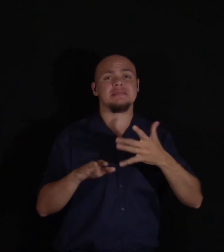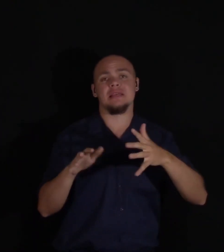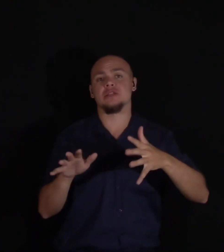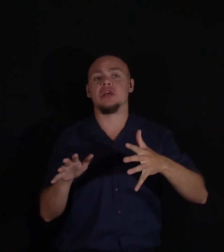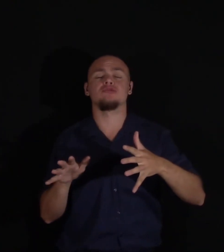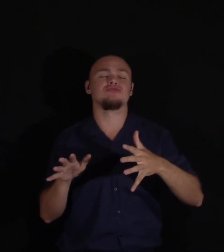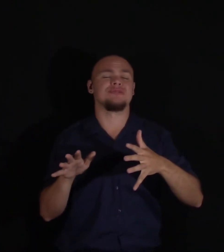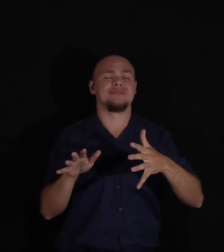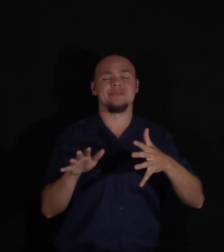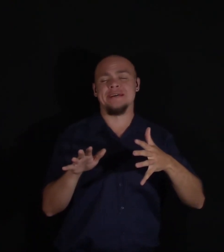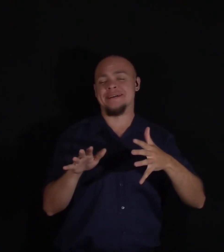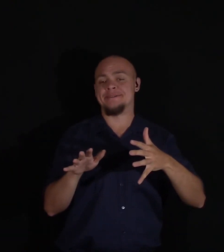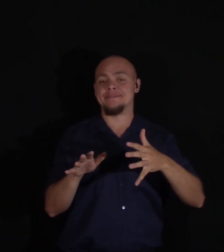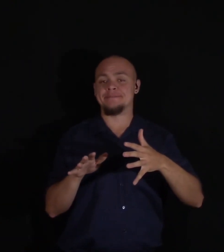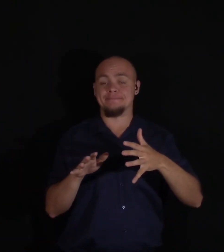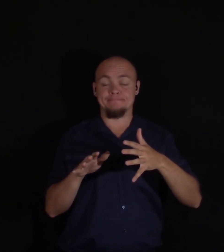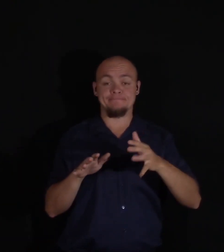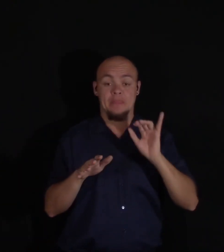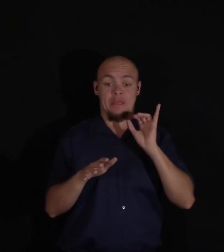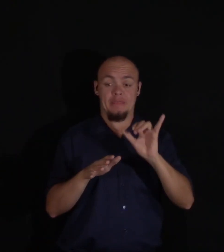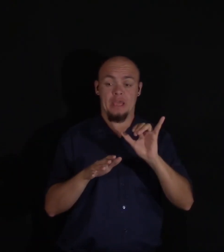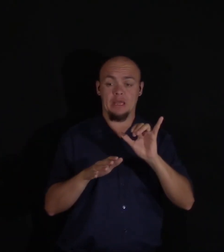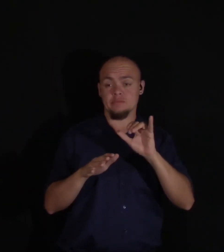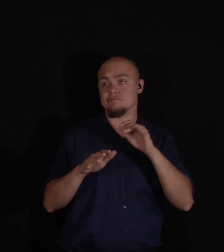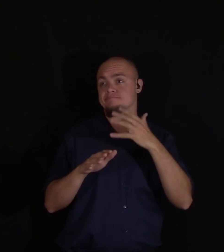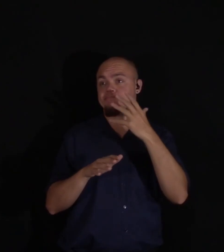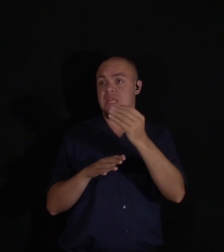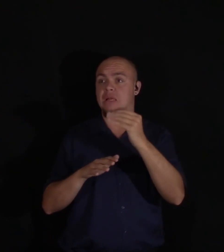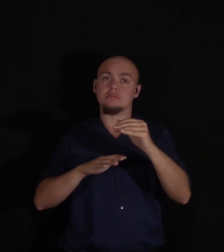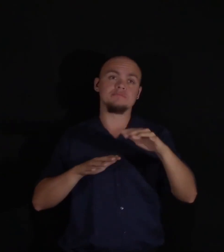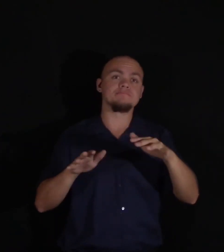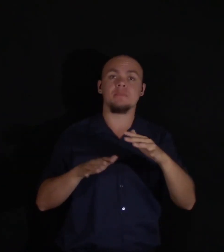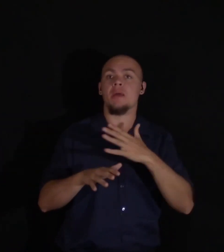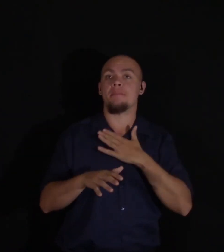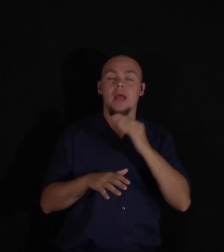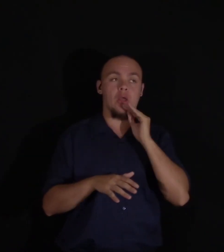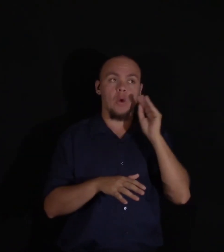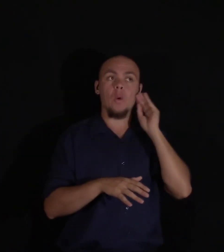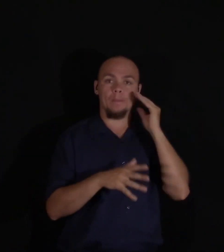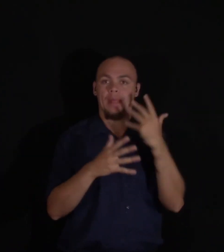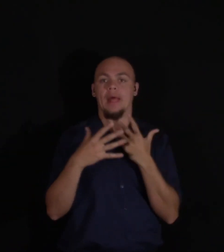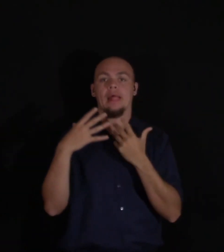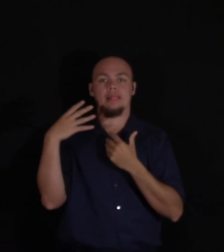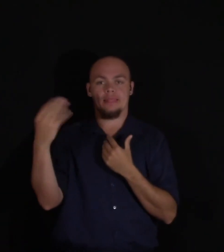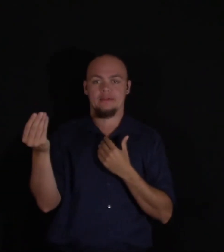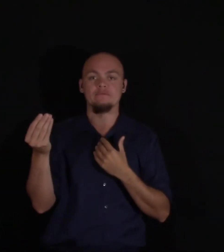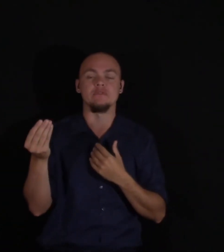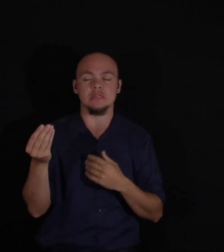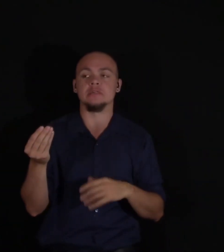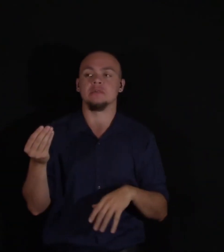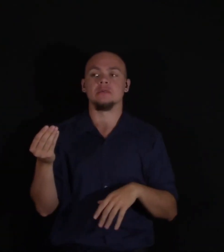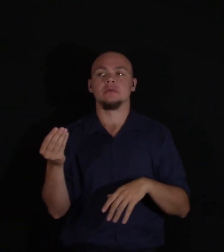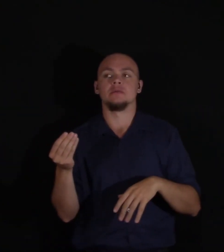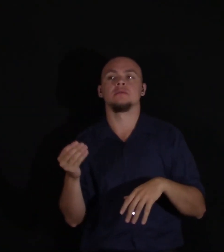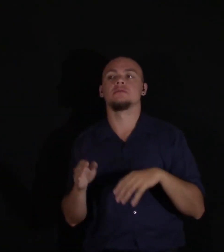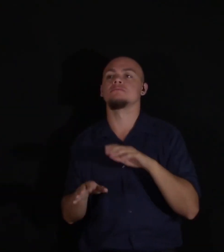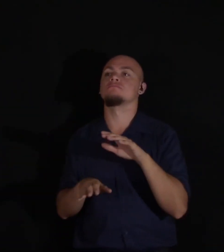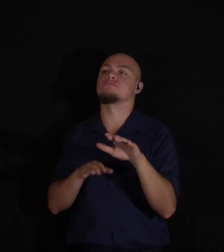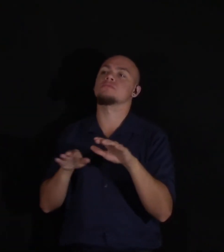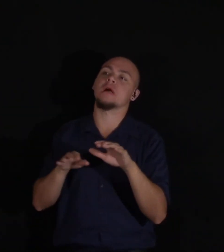during an access of this kind that I suddenly left my home, and bending my step towards the near alpine alleys,